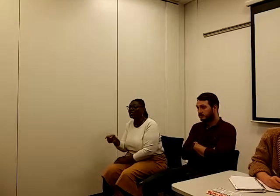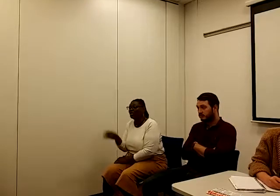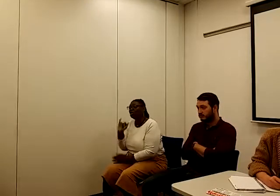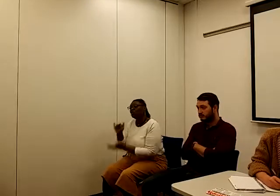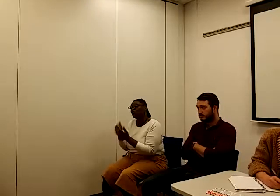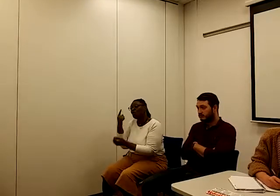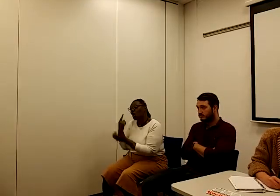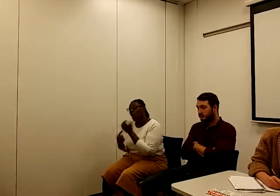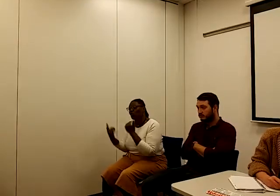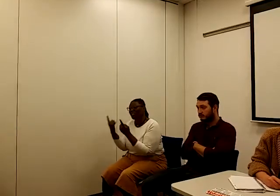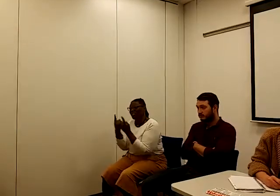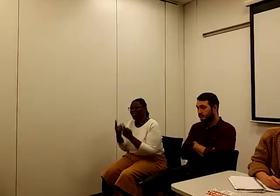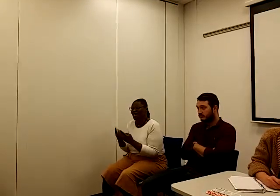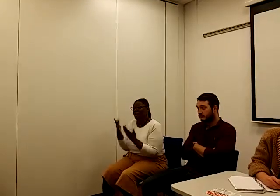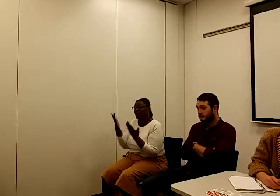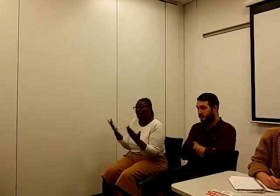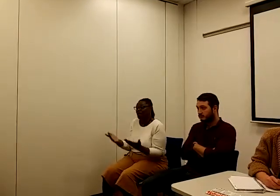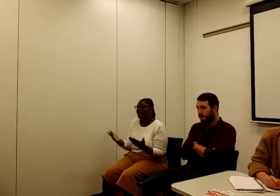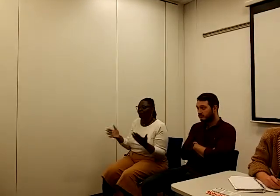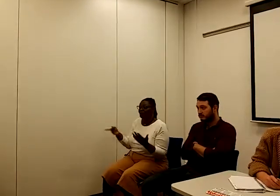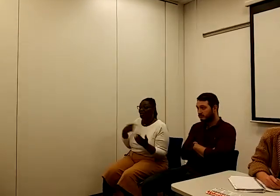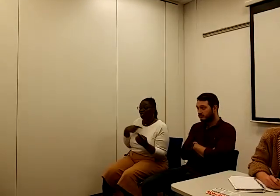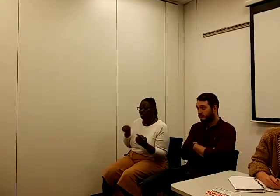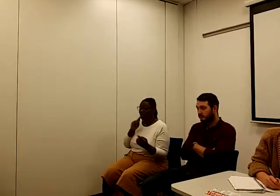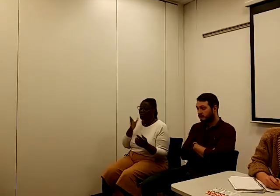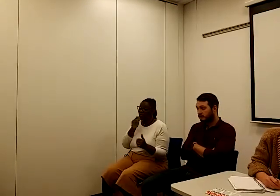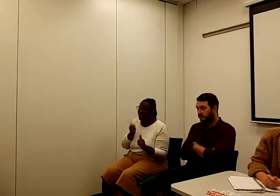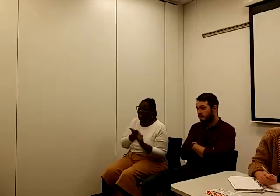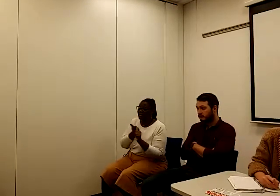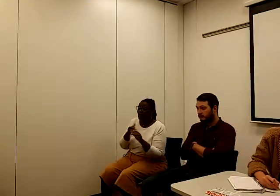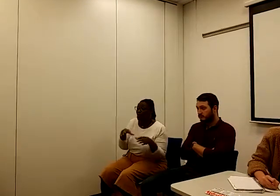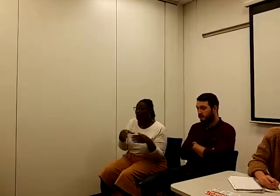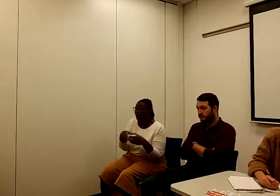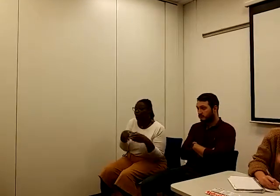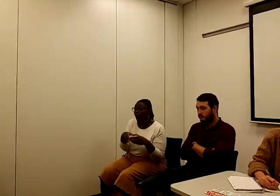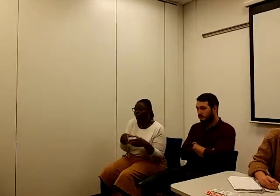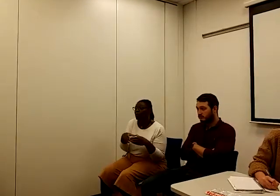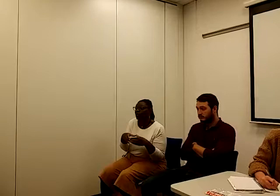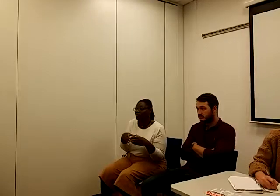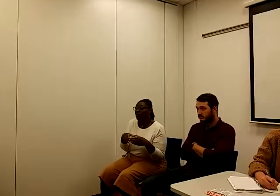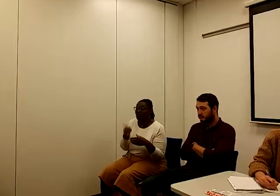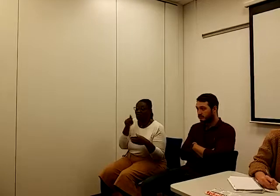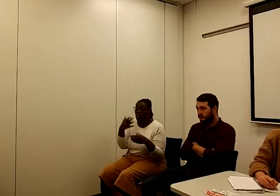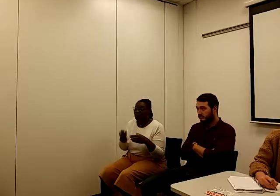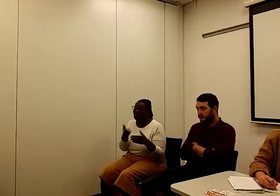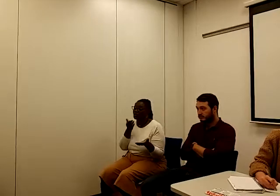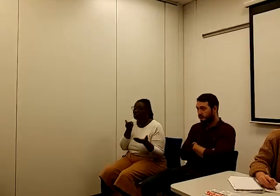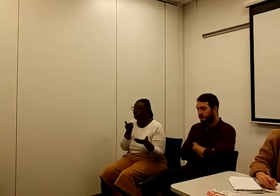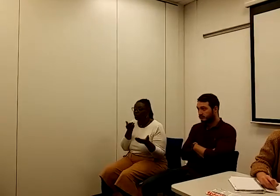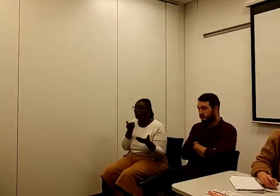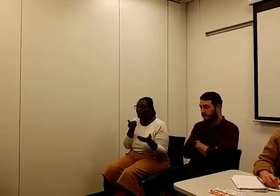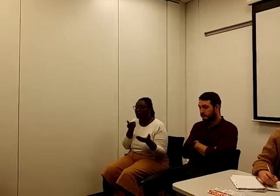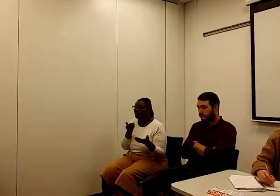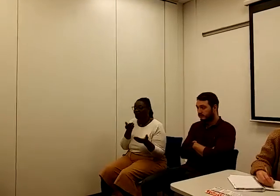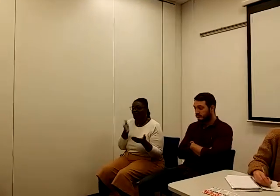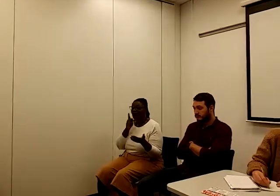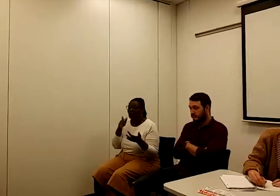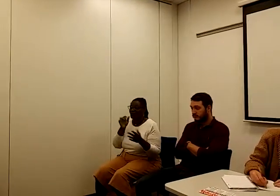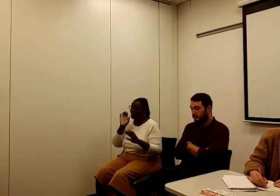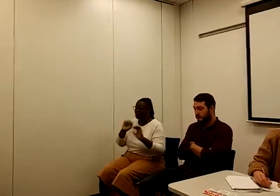only thing in between someone in the support group, for example, you know, having to do, having to facing sanctions, will